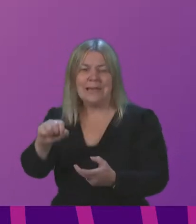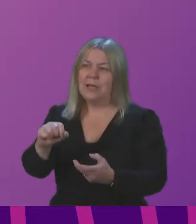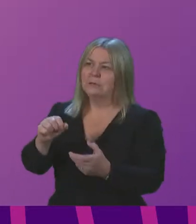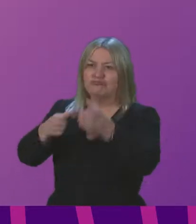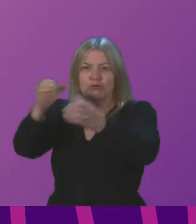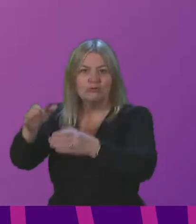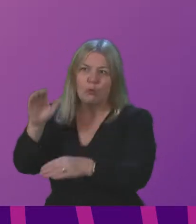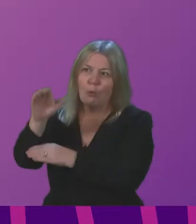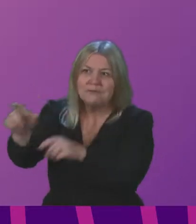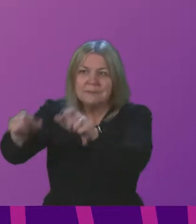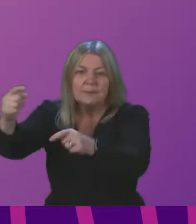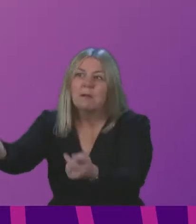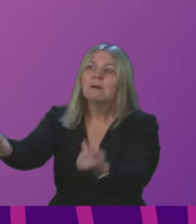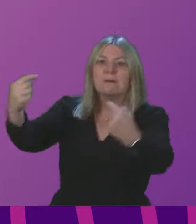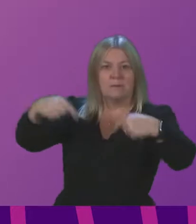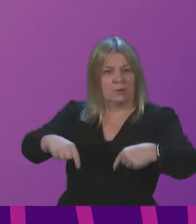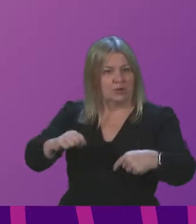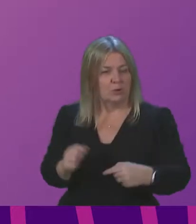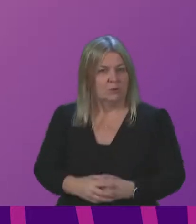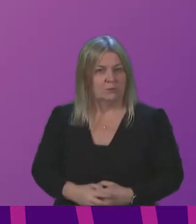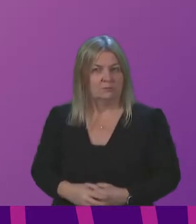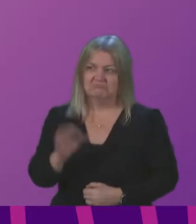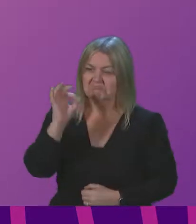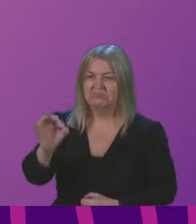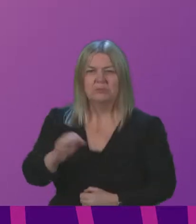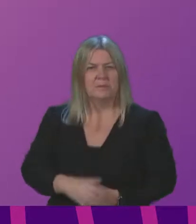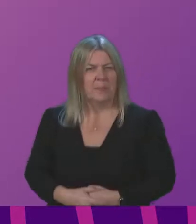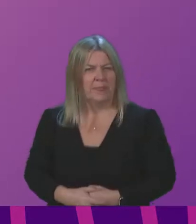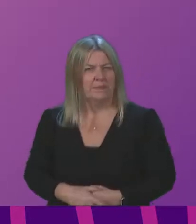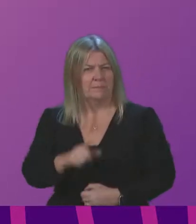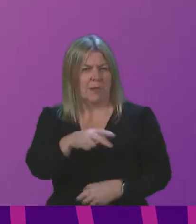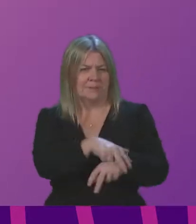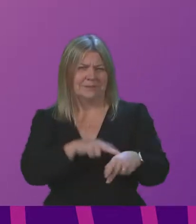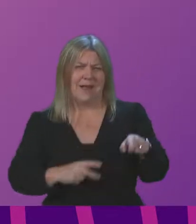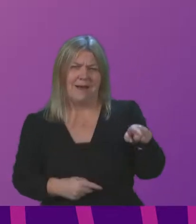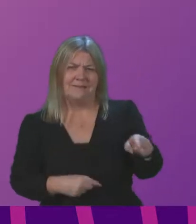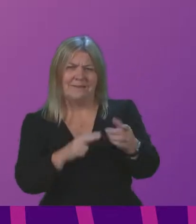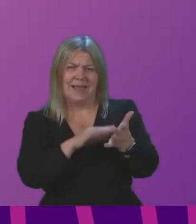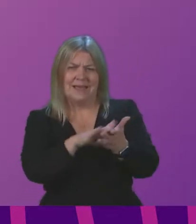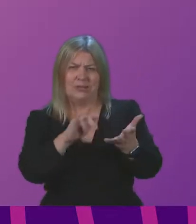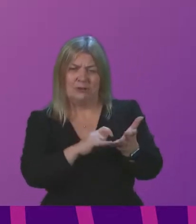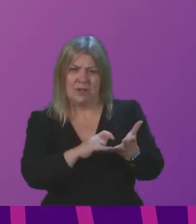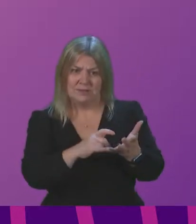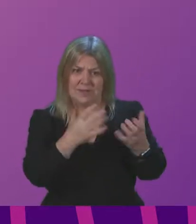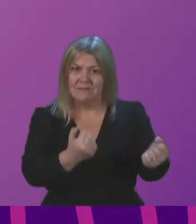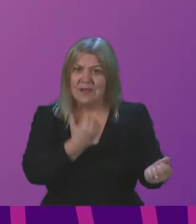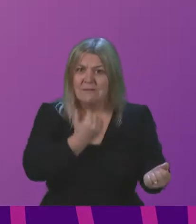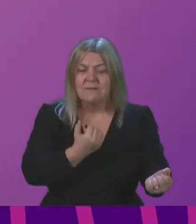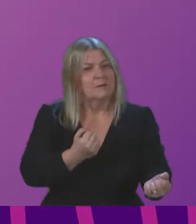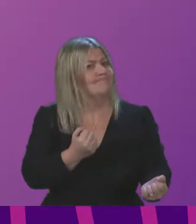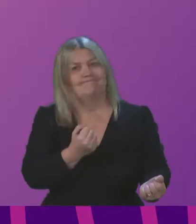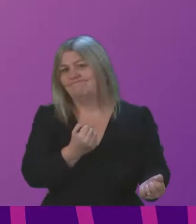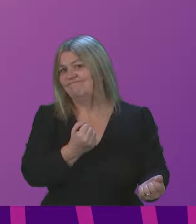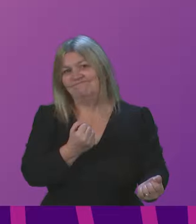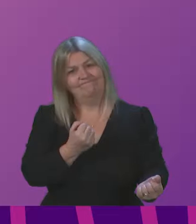support this. But we won't be able to increase our staff numbers enough to meet patient demand. We need to be innovative, and the